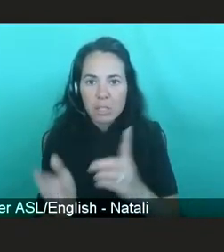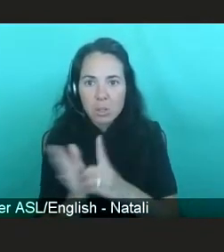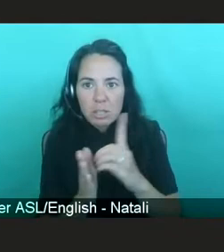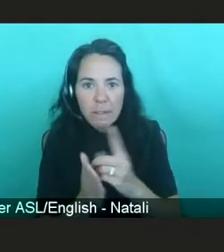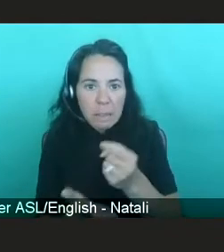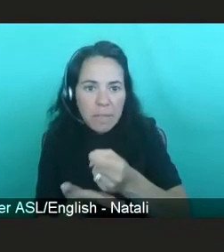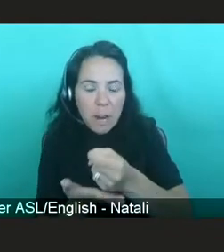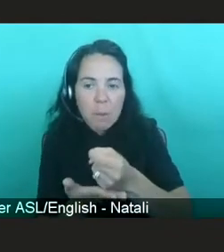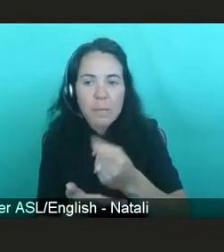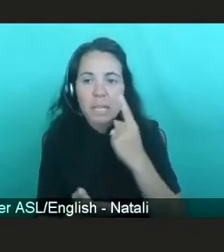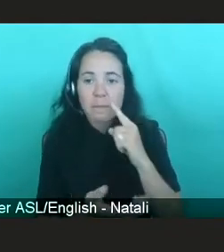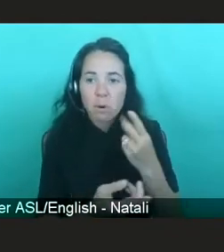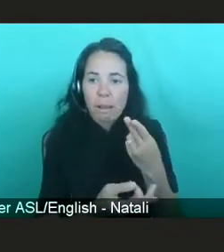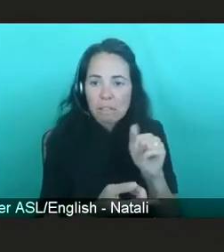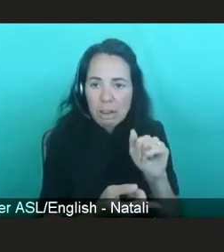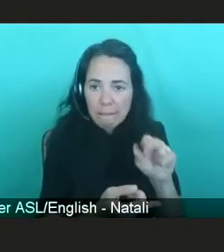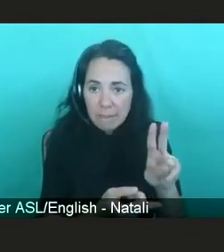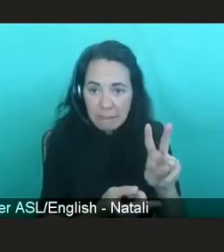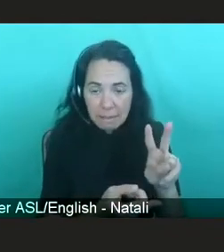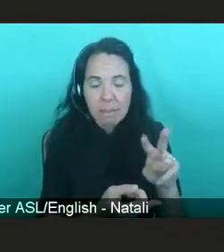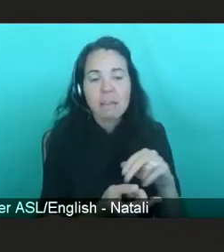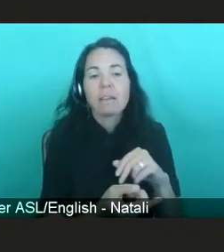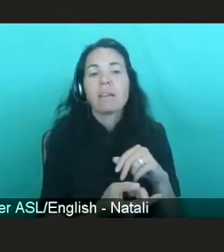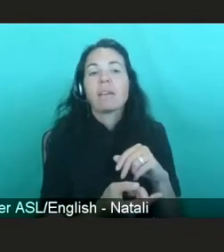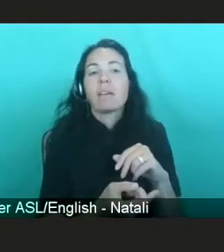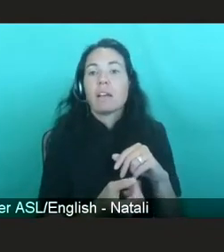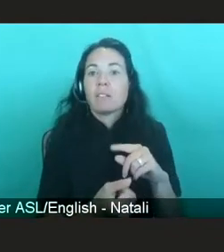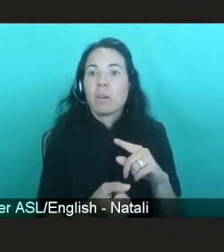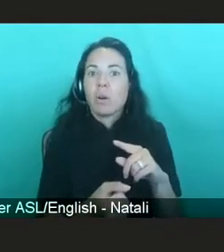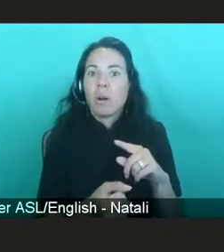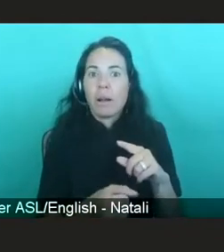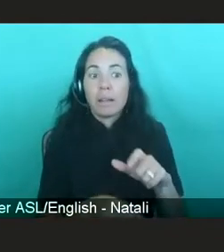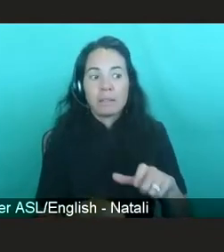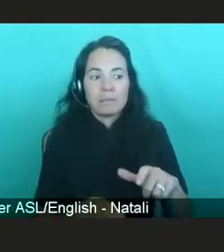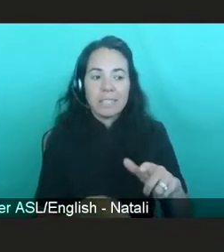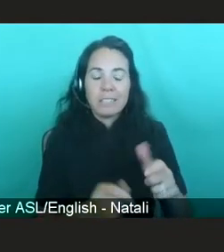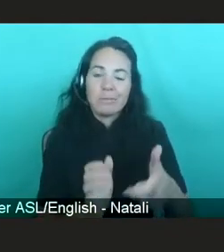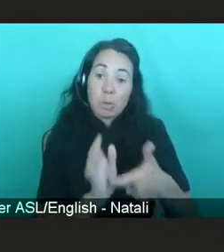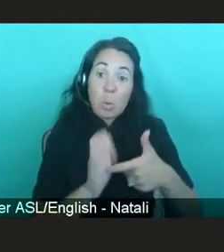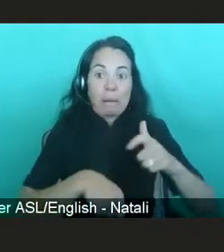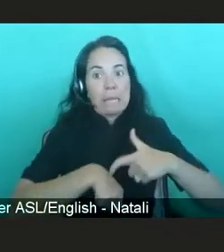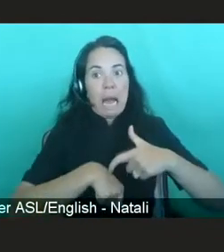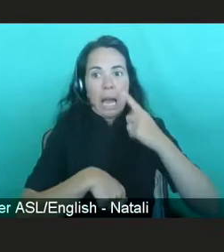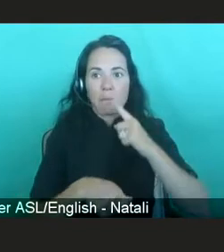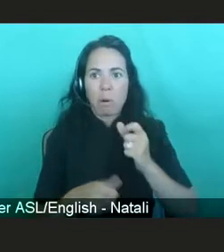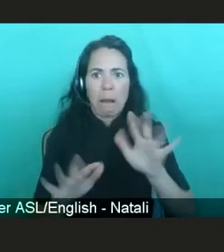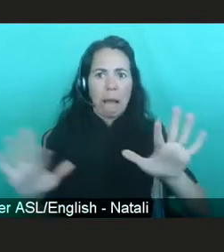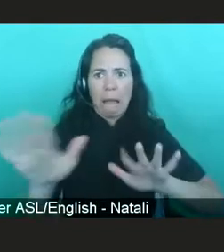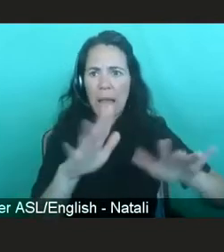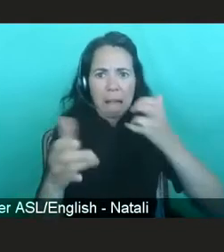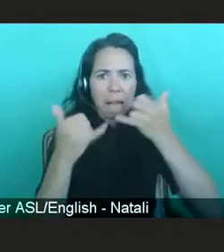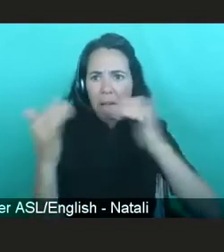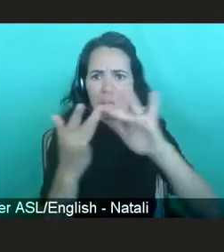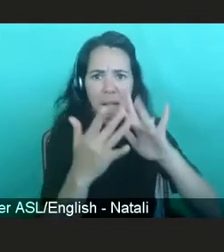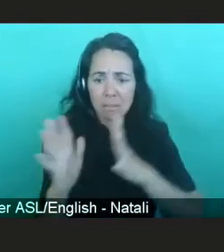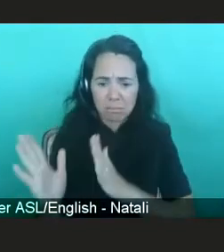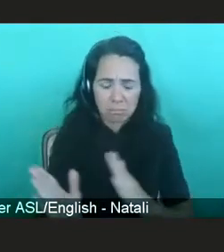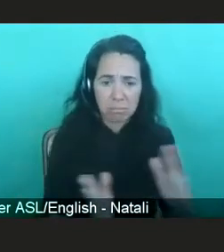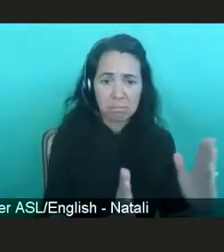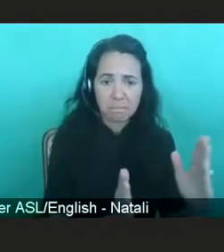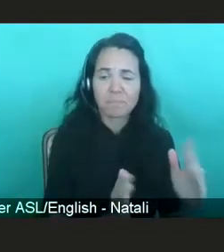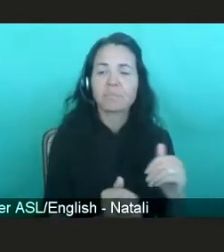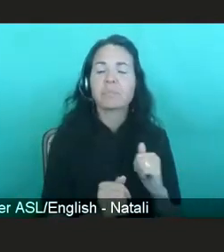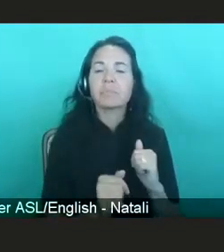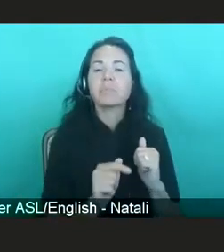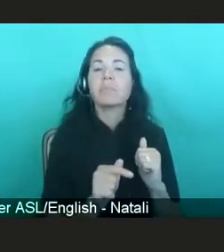HIV. Took a little while to get us organized. Of course, at that point in time, Rose Wellcome had done acyclovir. They also